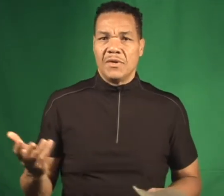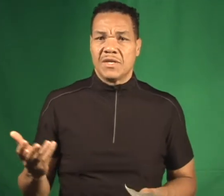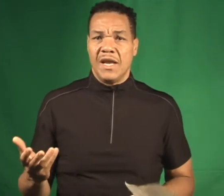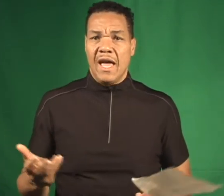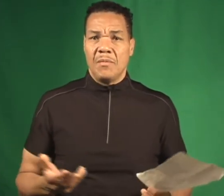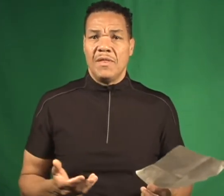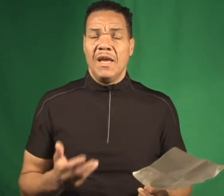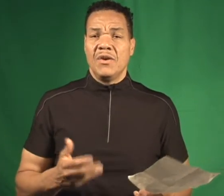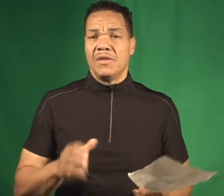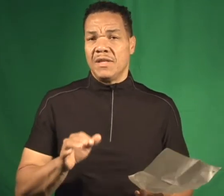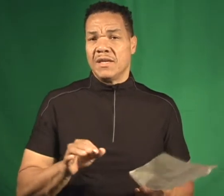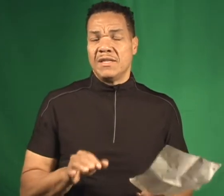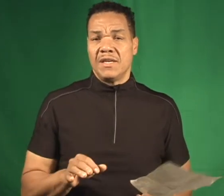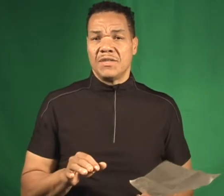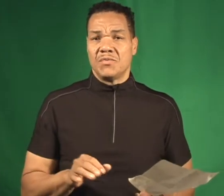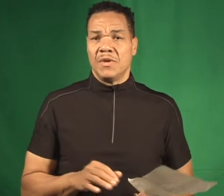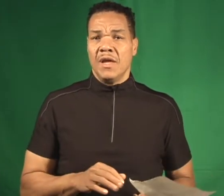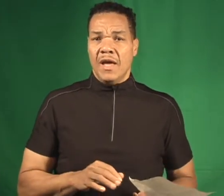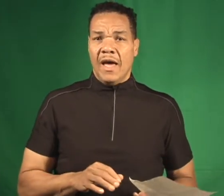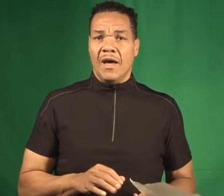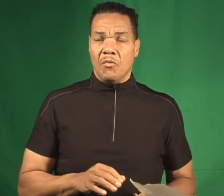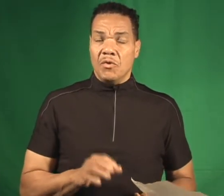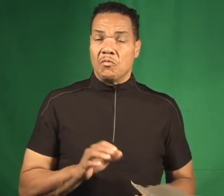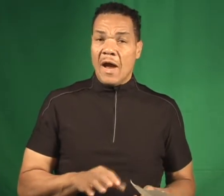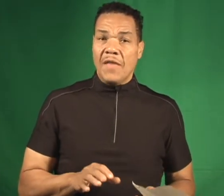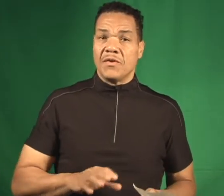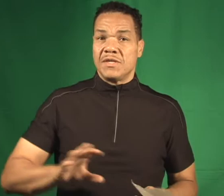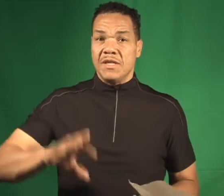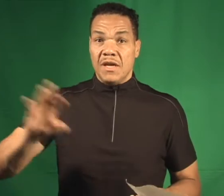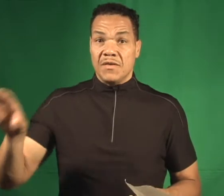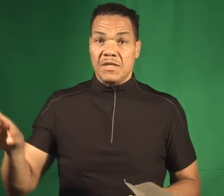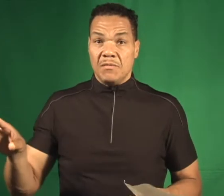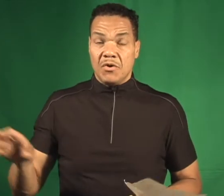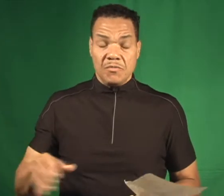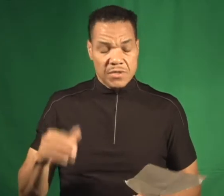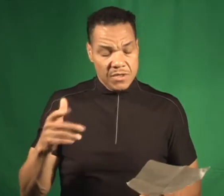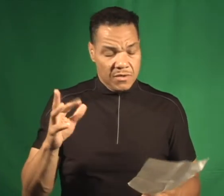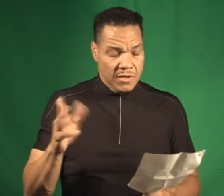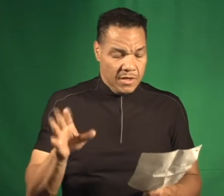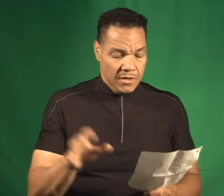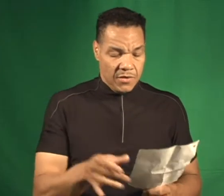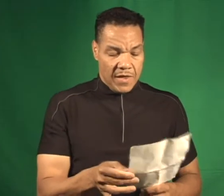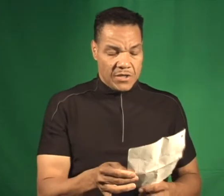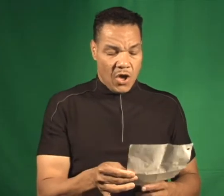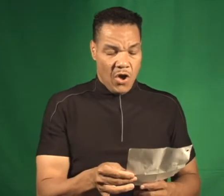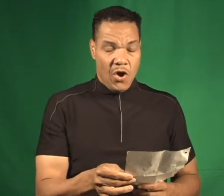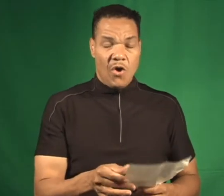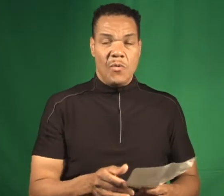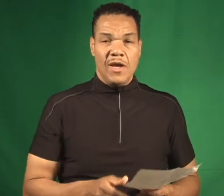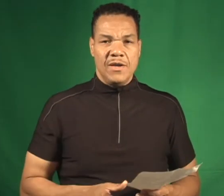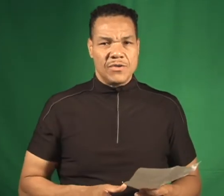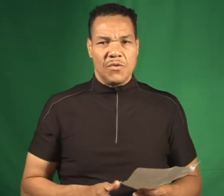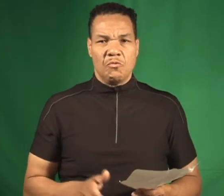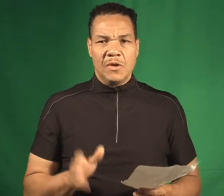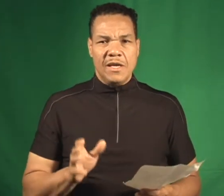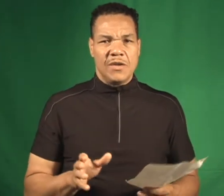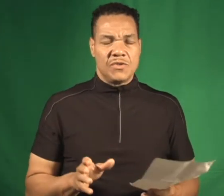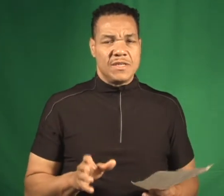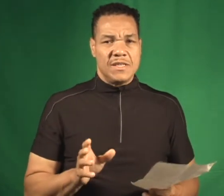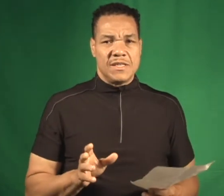what's going to happen. And they know that the contestants would rather send the other team home. So, you know, that's always really interesting to